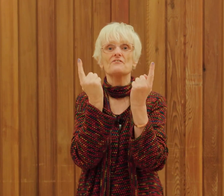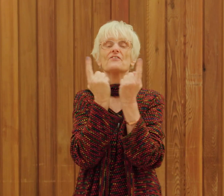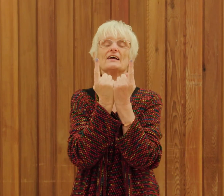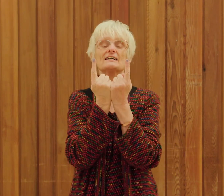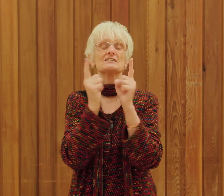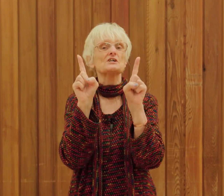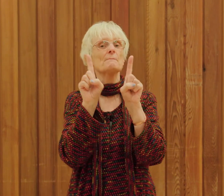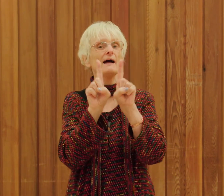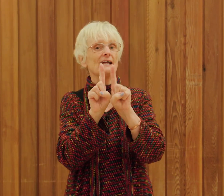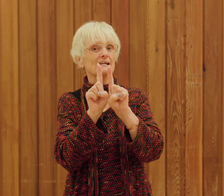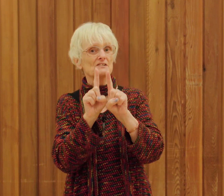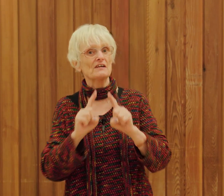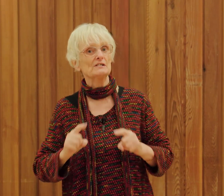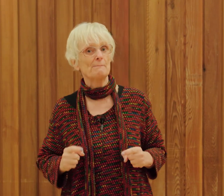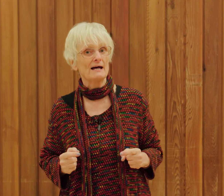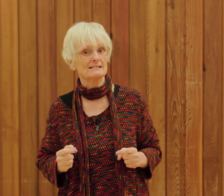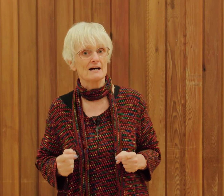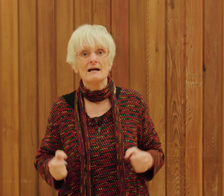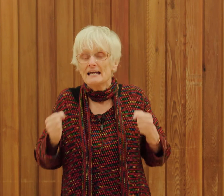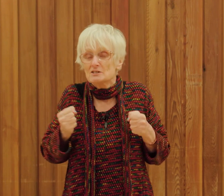things to make us feel better we